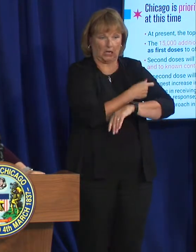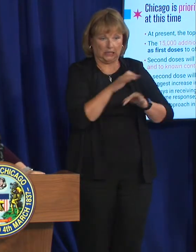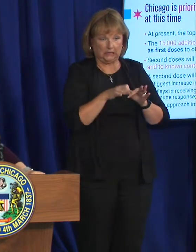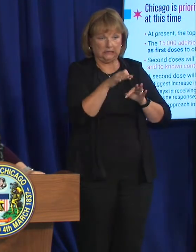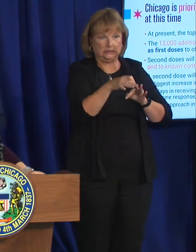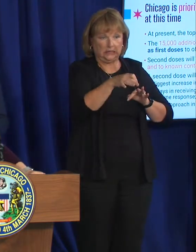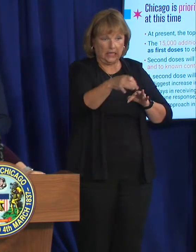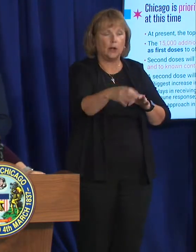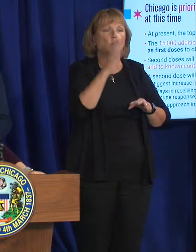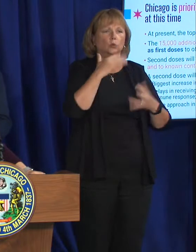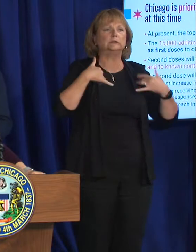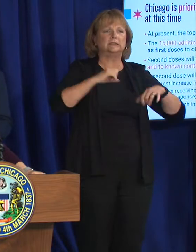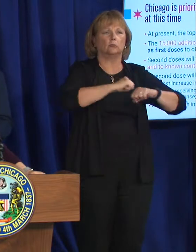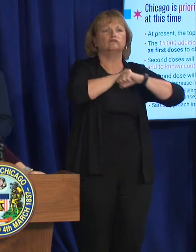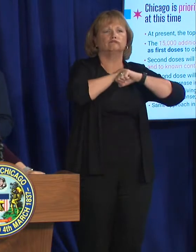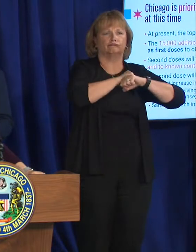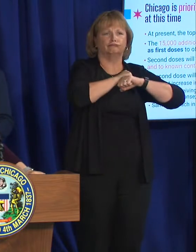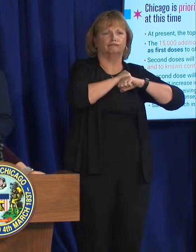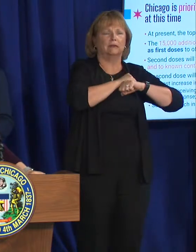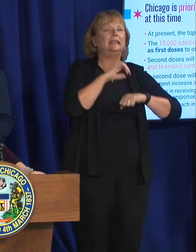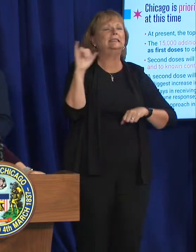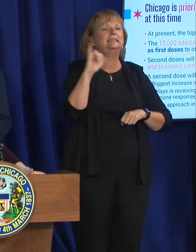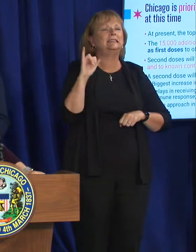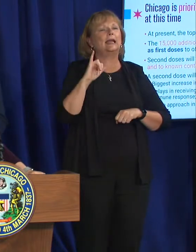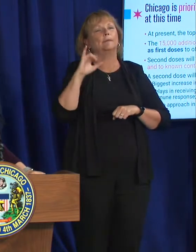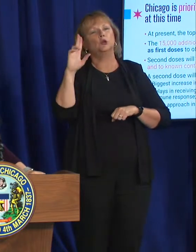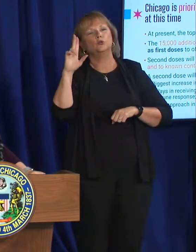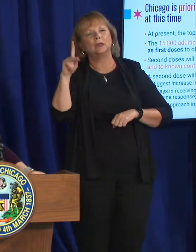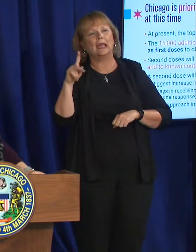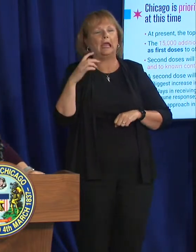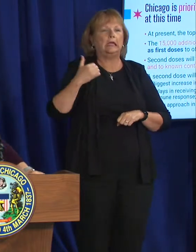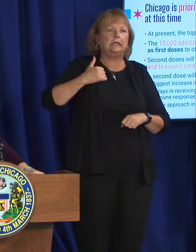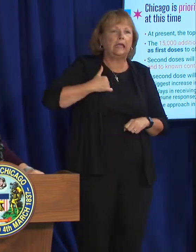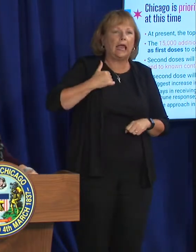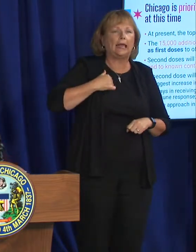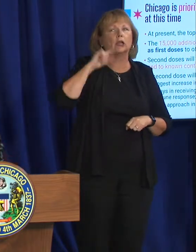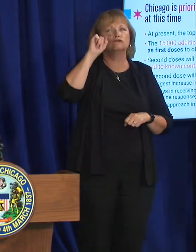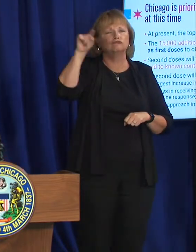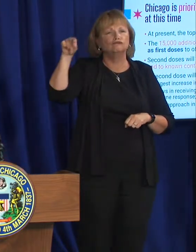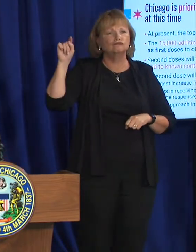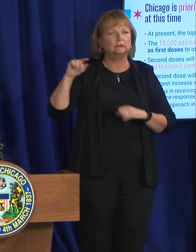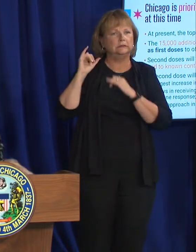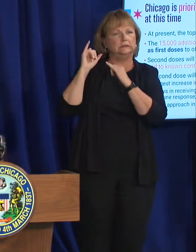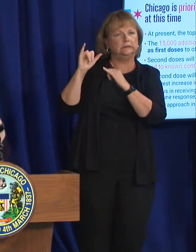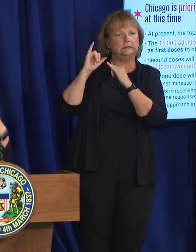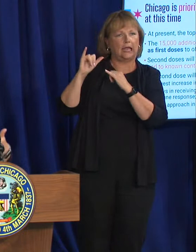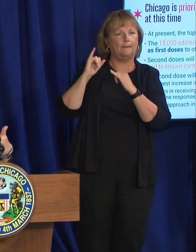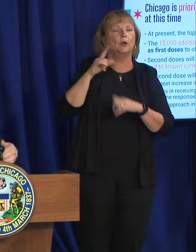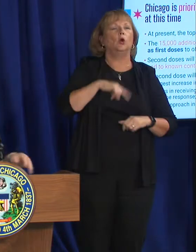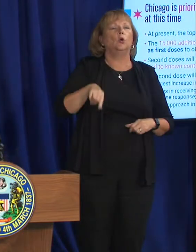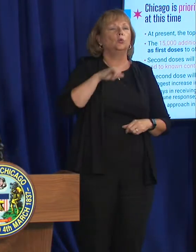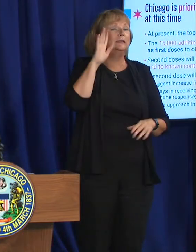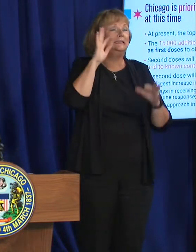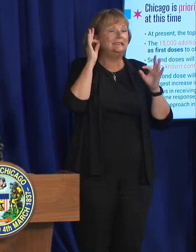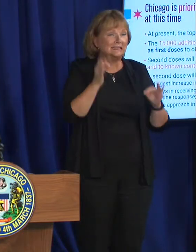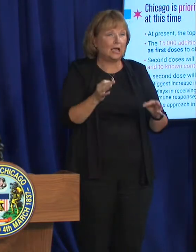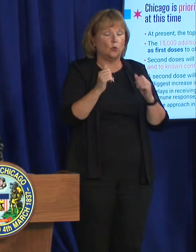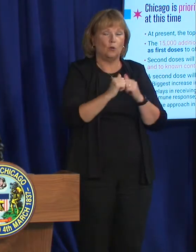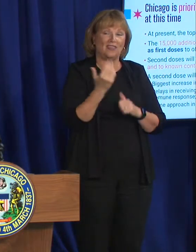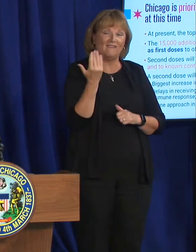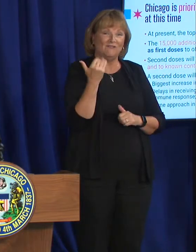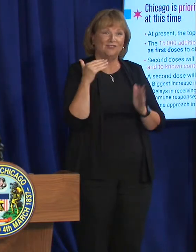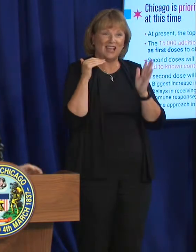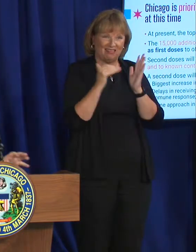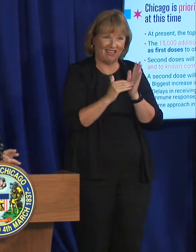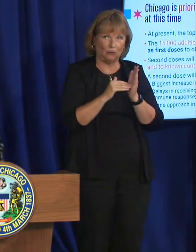delayed. And so similar to what the UK is doing, Canada is doing, some other cities here are doing, we have decided that with those 15,000